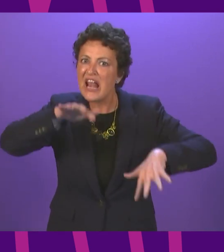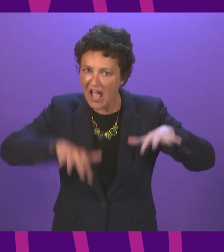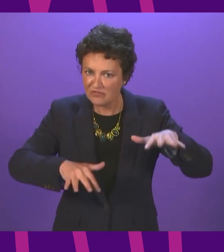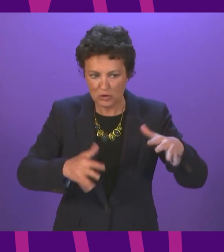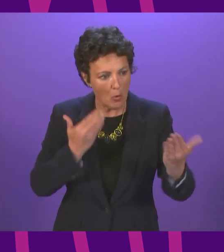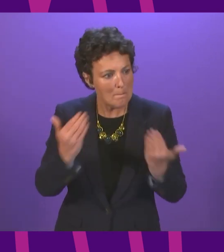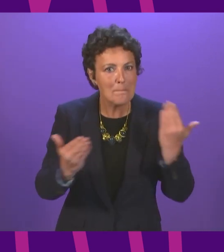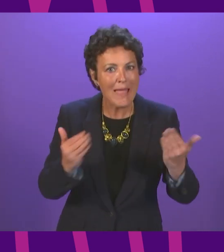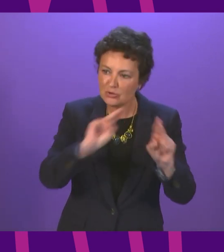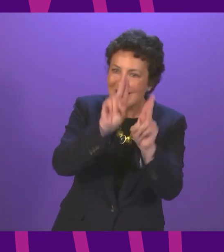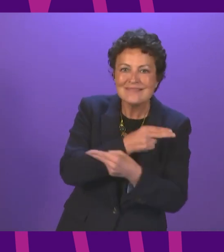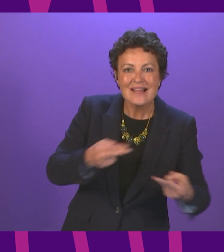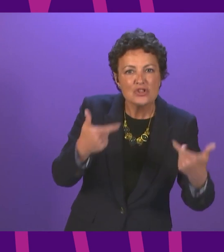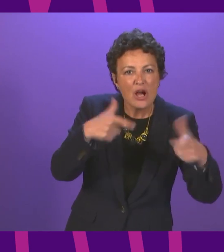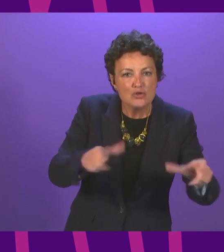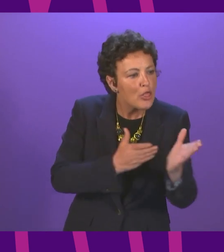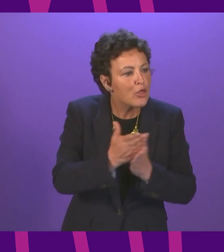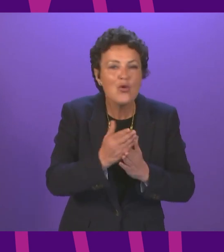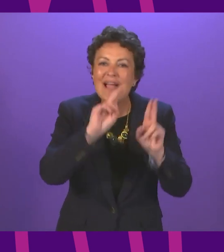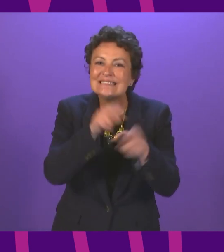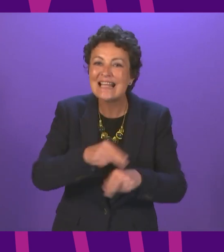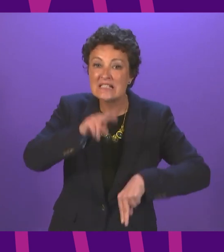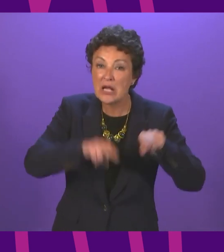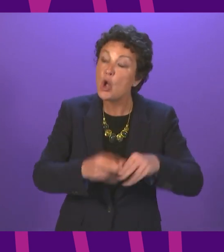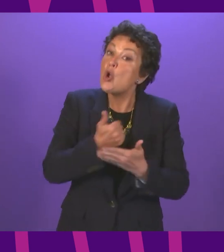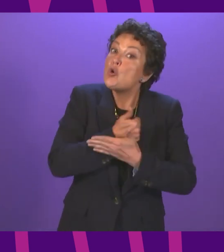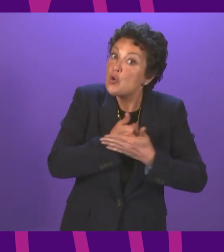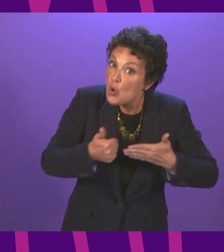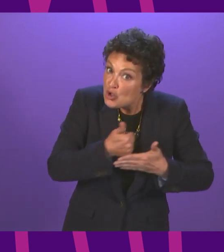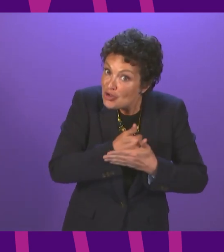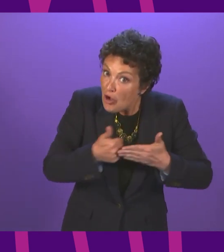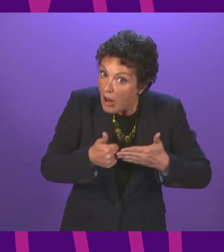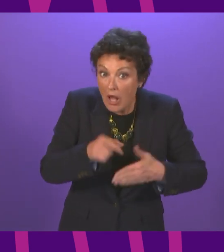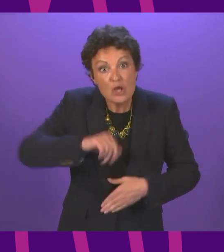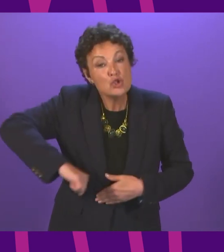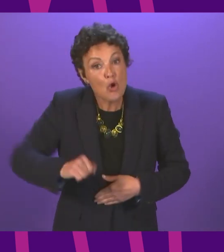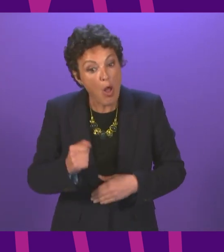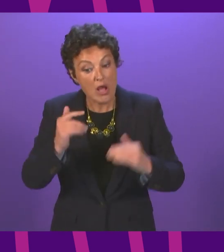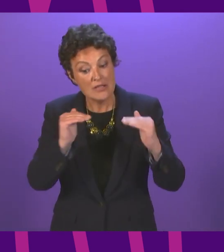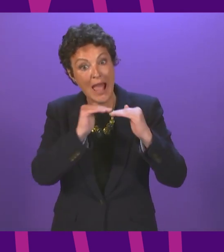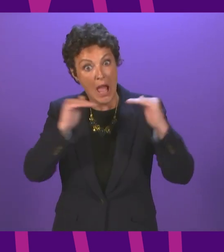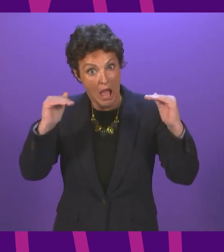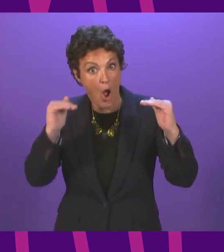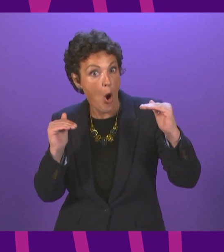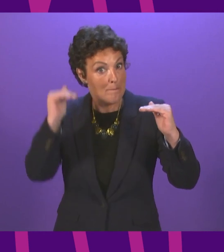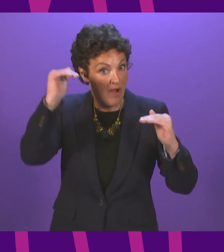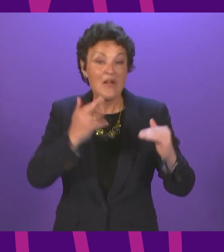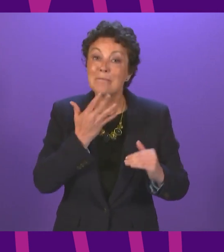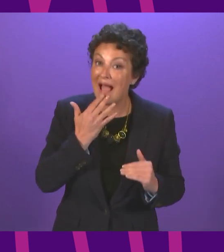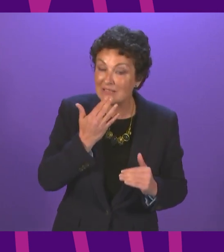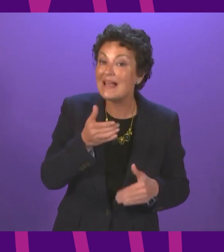on international assessments, usually scoring at or above OECD average in mathematics, reading and science.